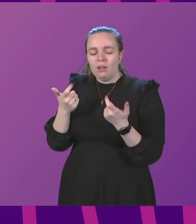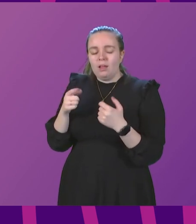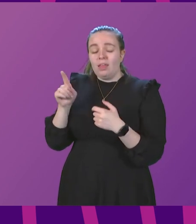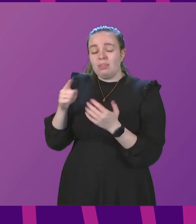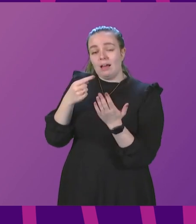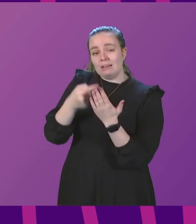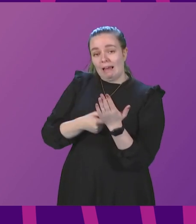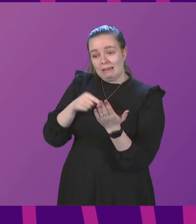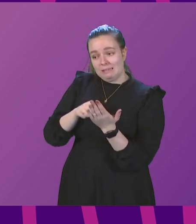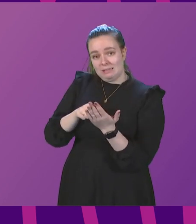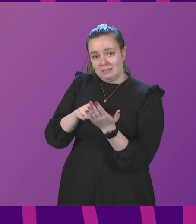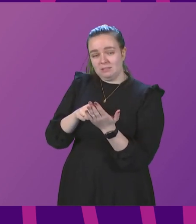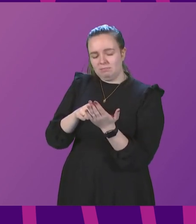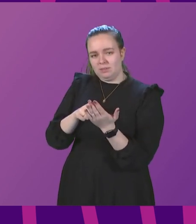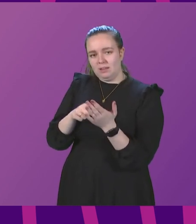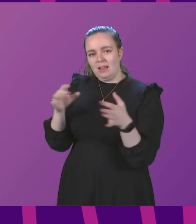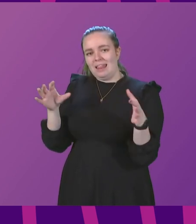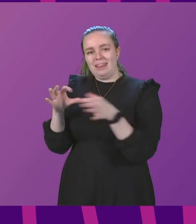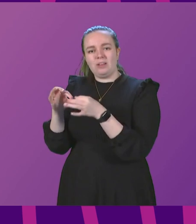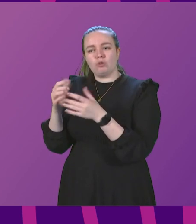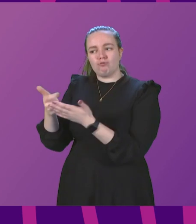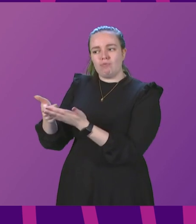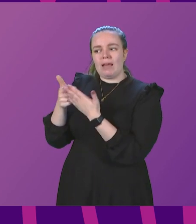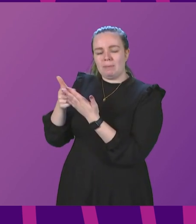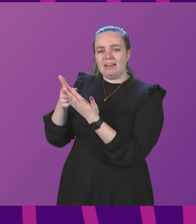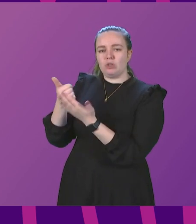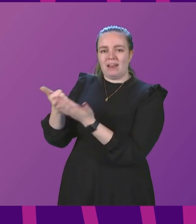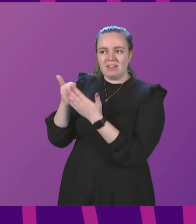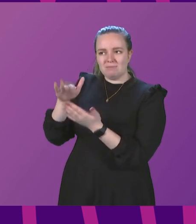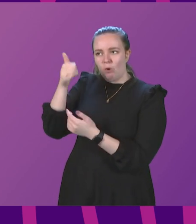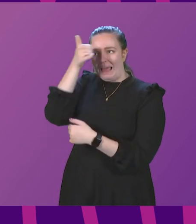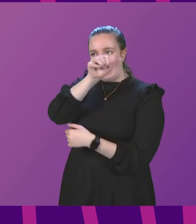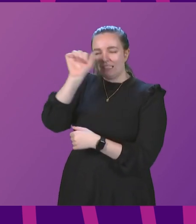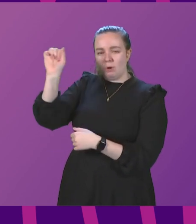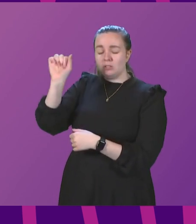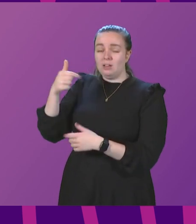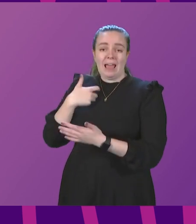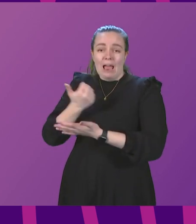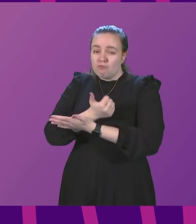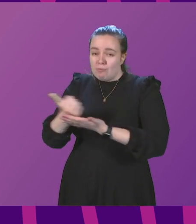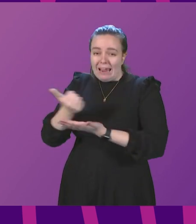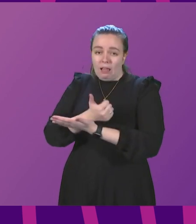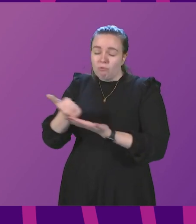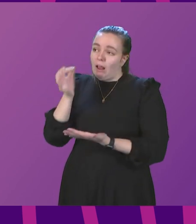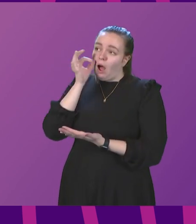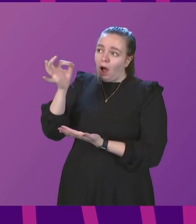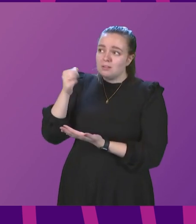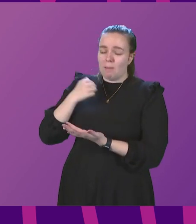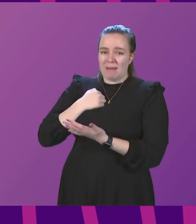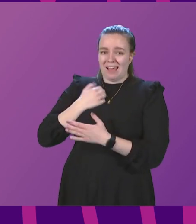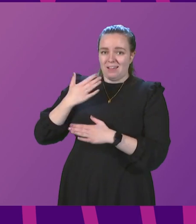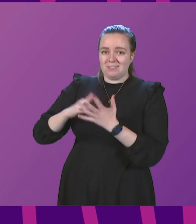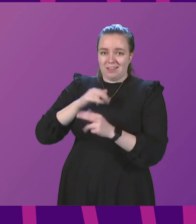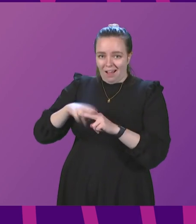is in place based on the recommendations and advice of experts. It is something I regularly ask my officials about